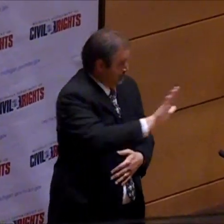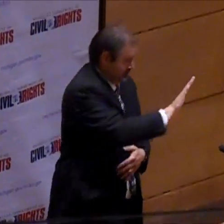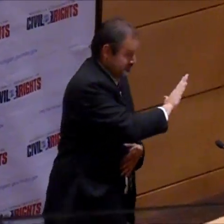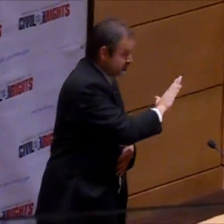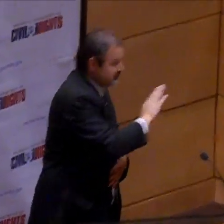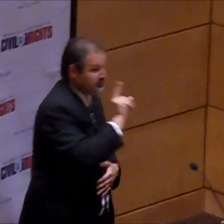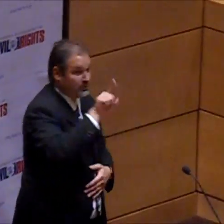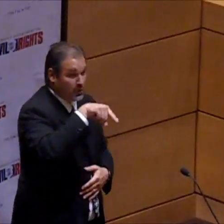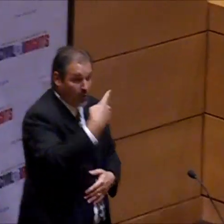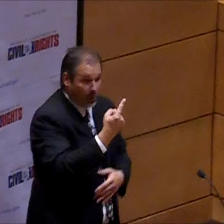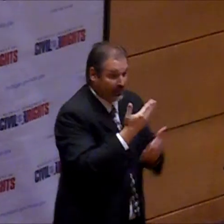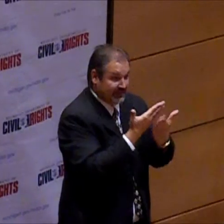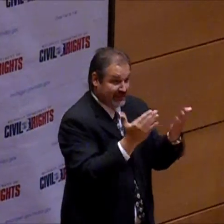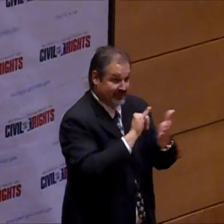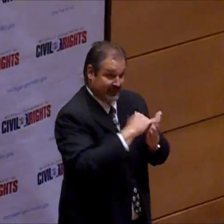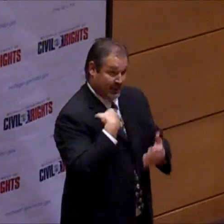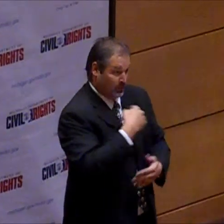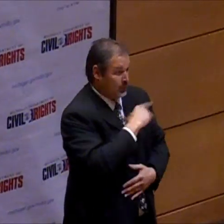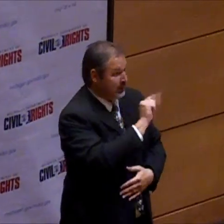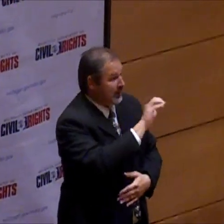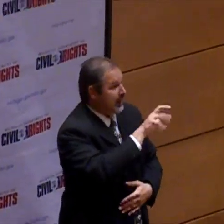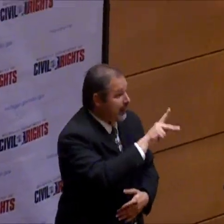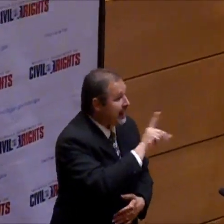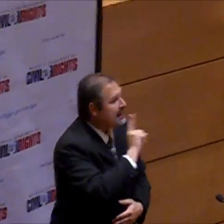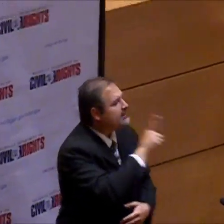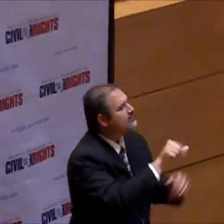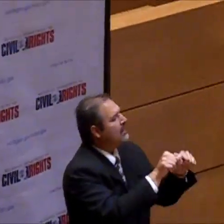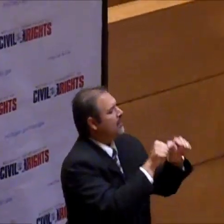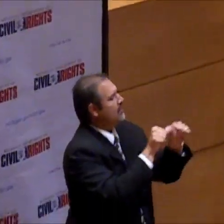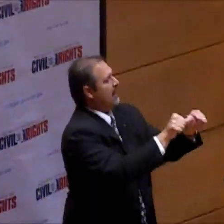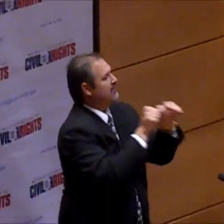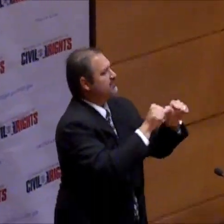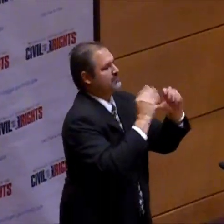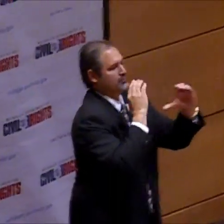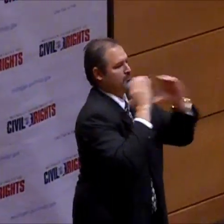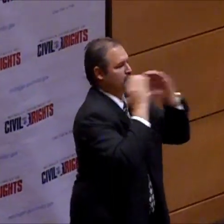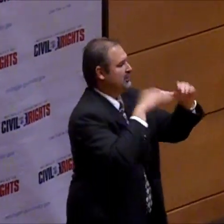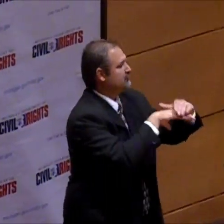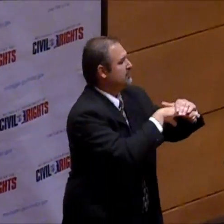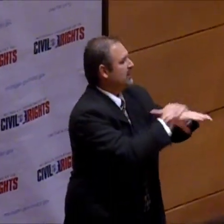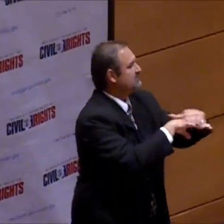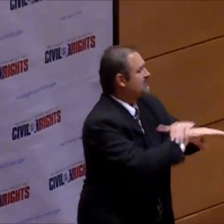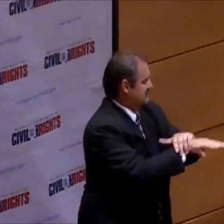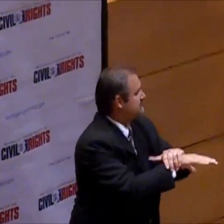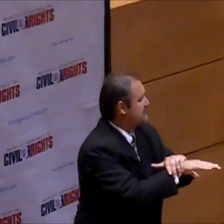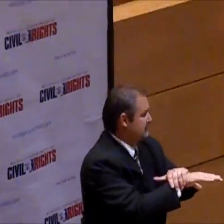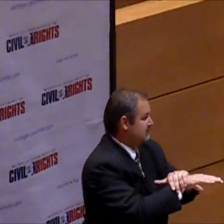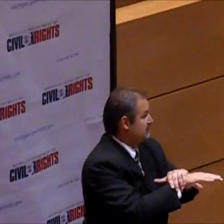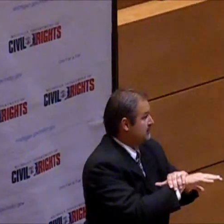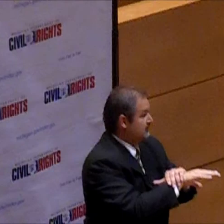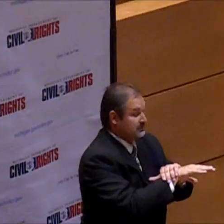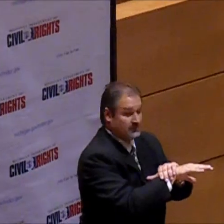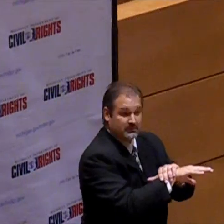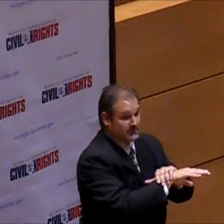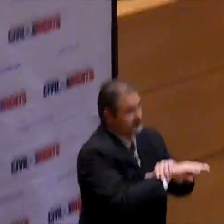Our struggle is the same as yours. The only difference is we lack ongoing disability communication.